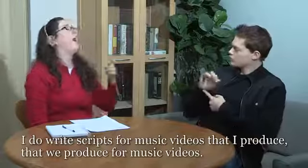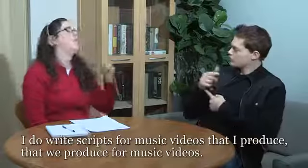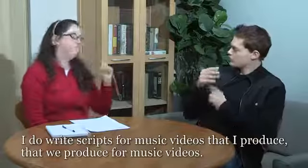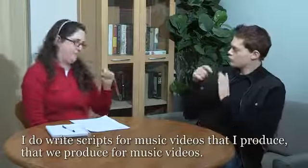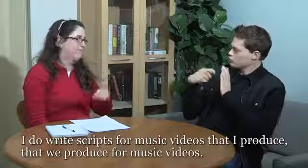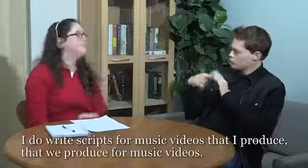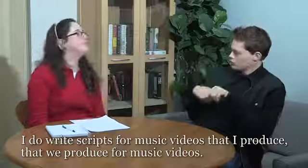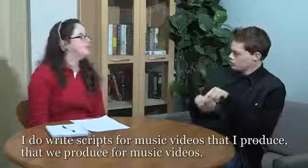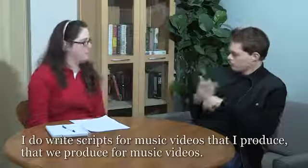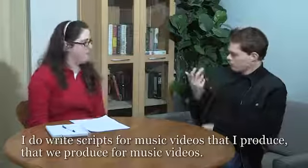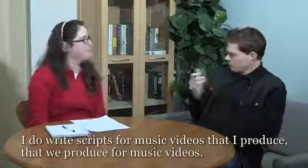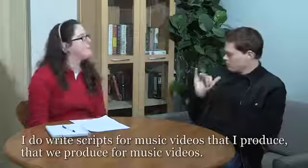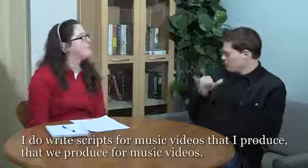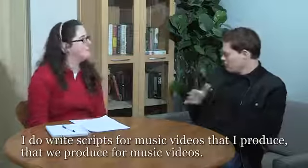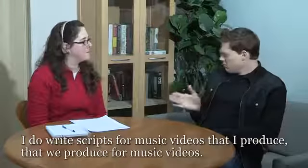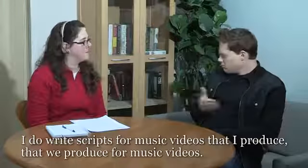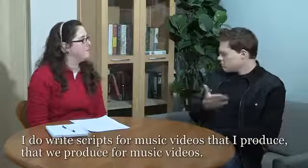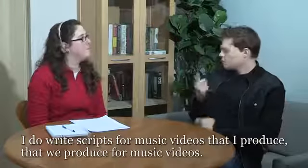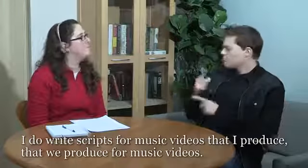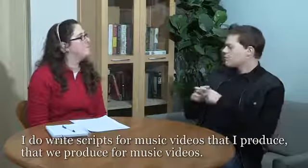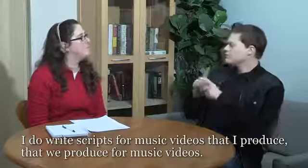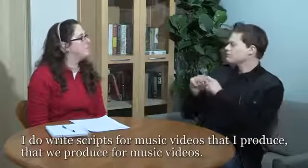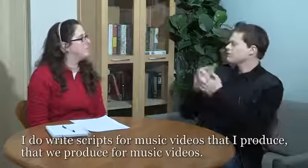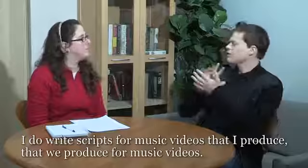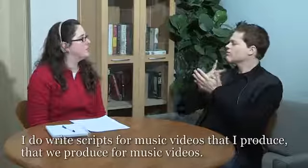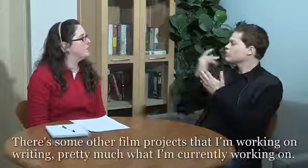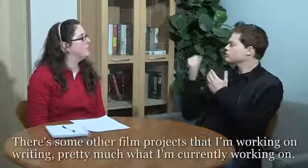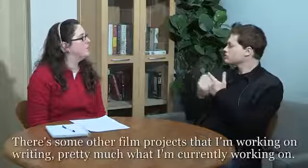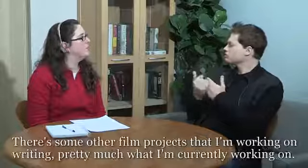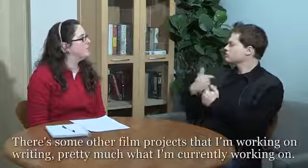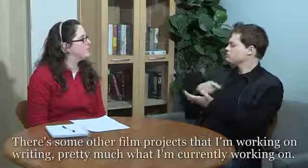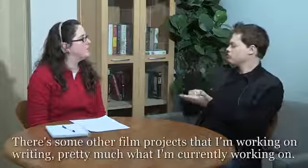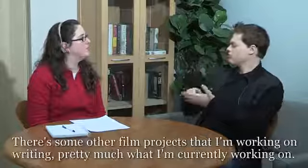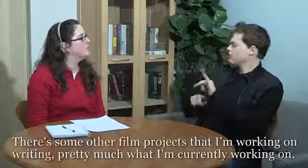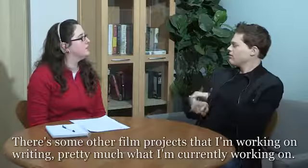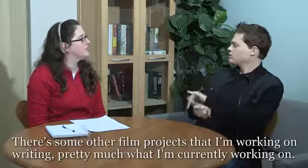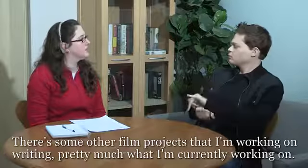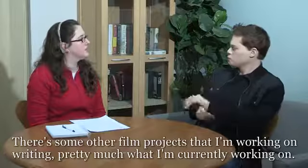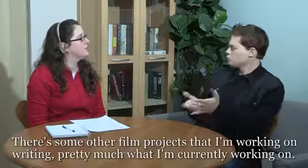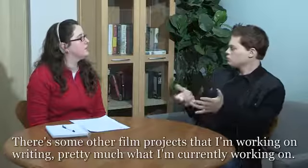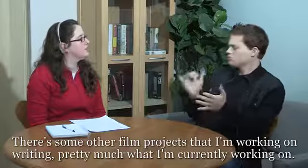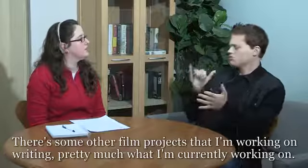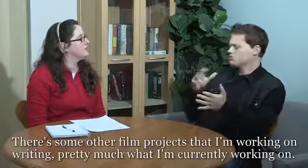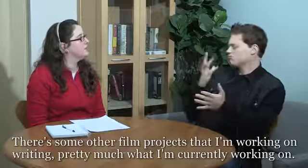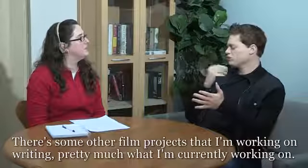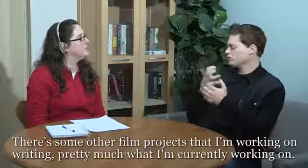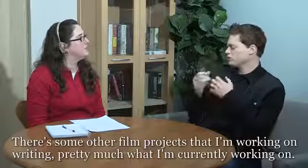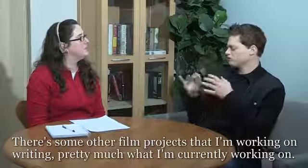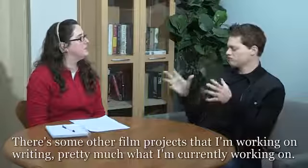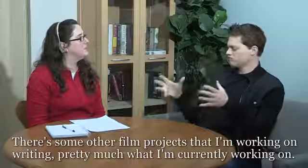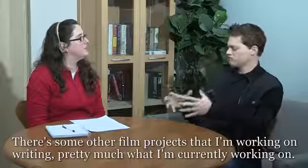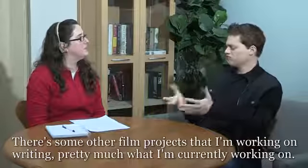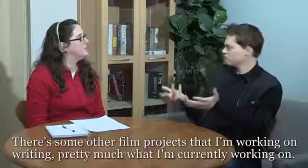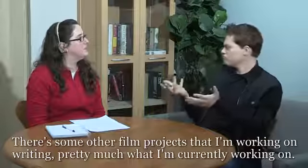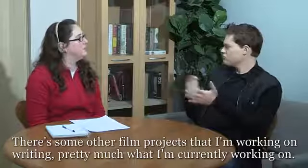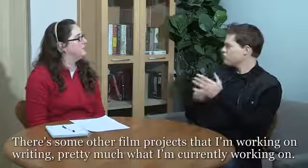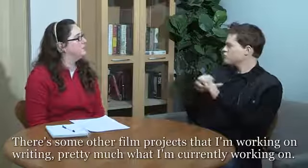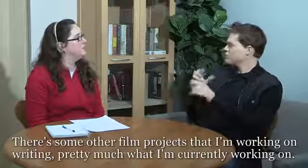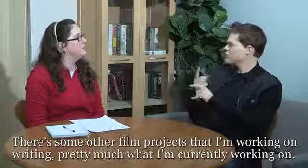that we produce for the music videos. There are some other film projects that I'm working on writing right now, that's pretty much